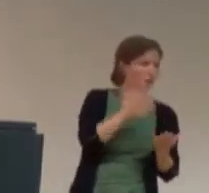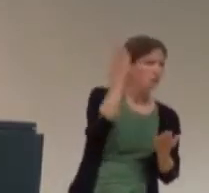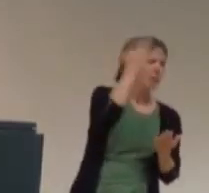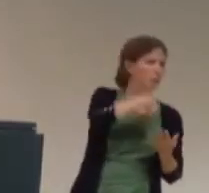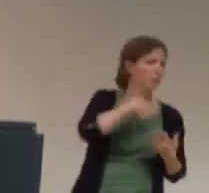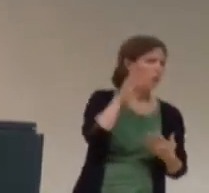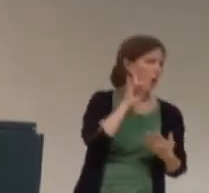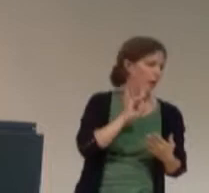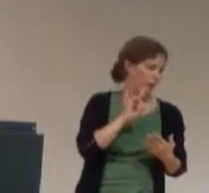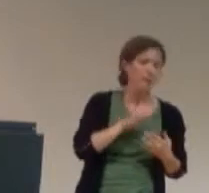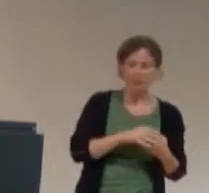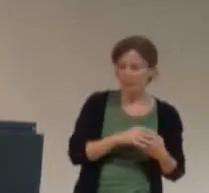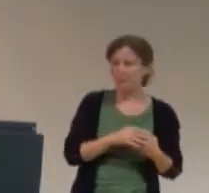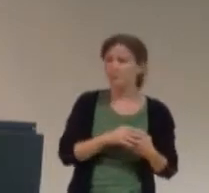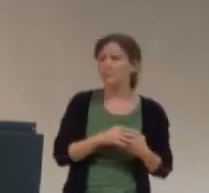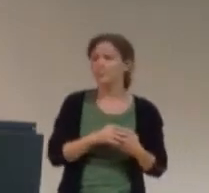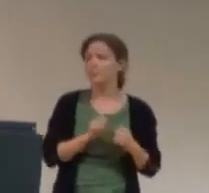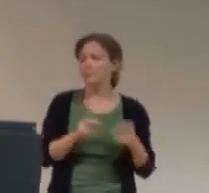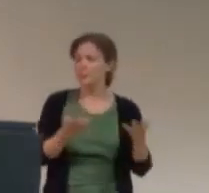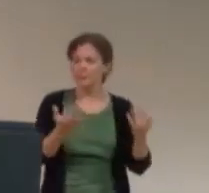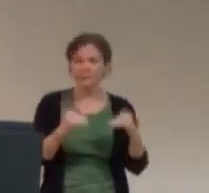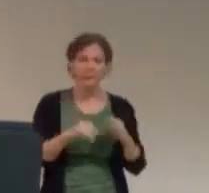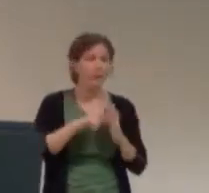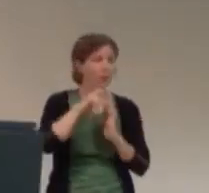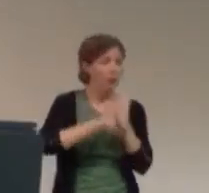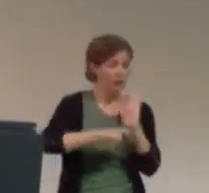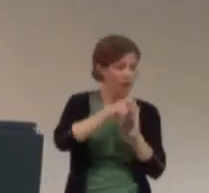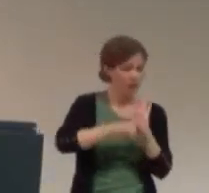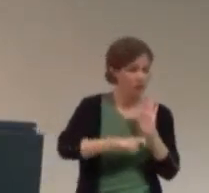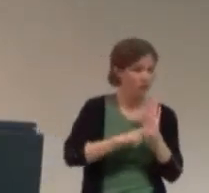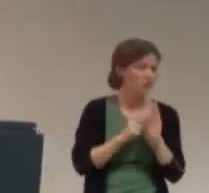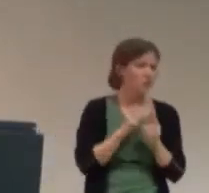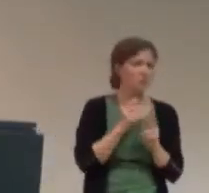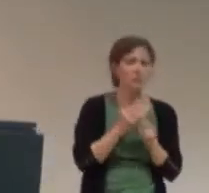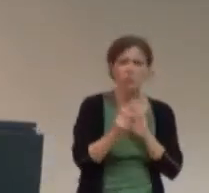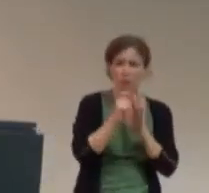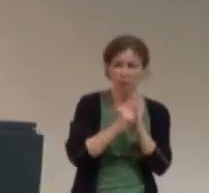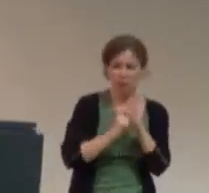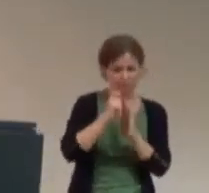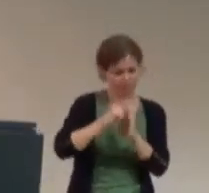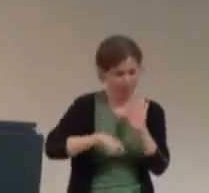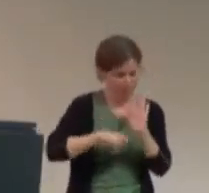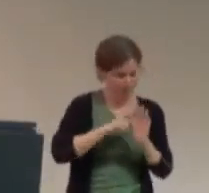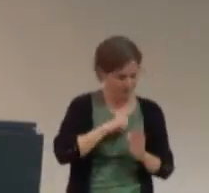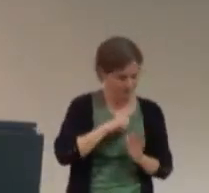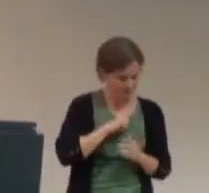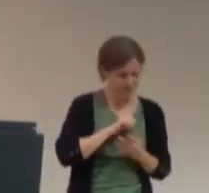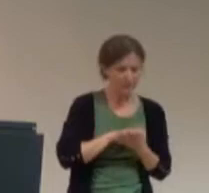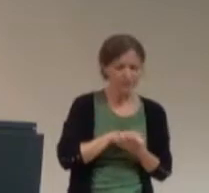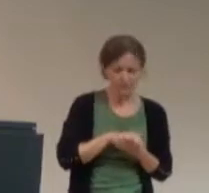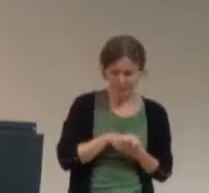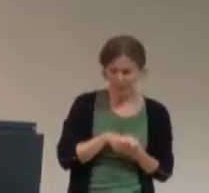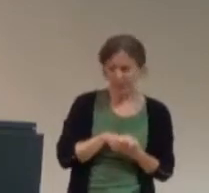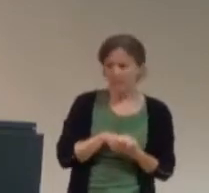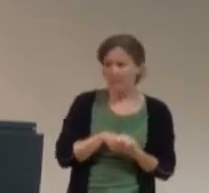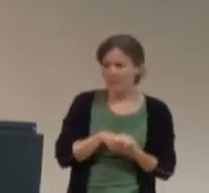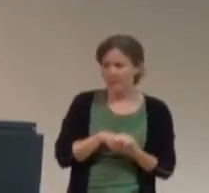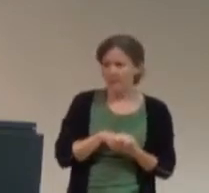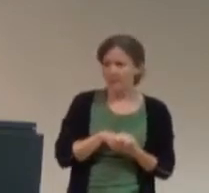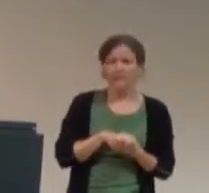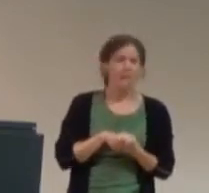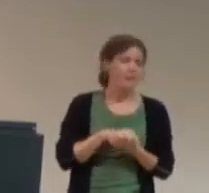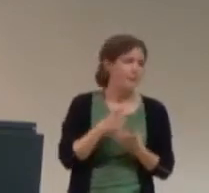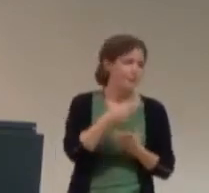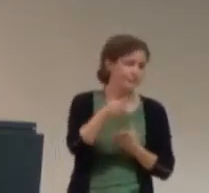So, um, moving on. articles. I have written some short articles. And, um, they were